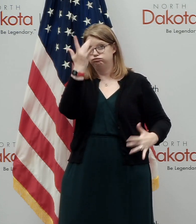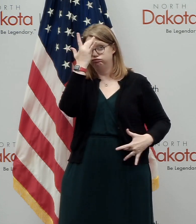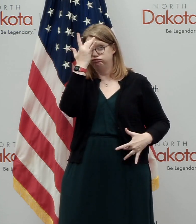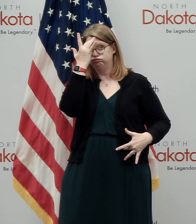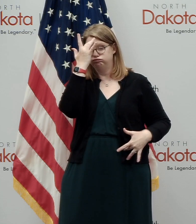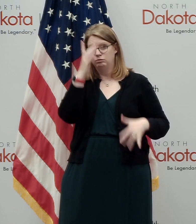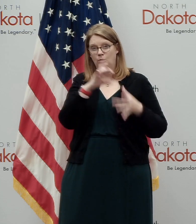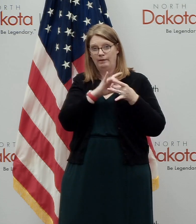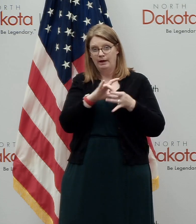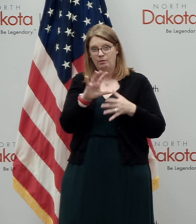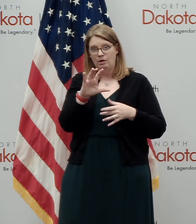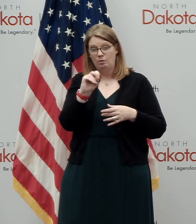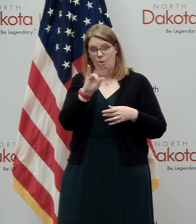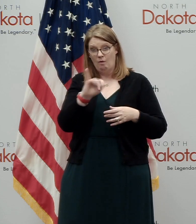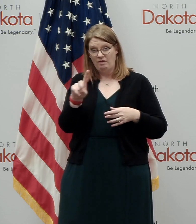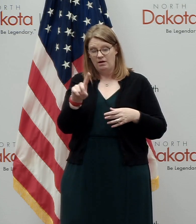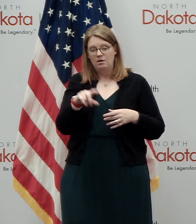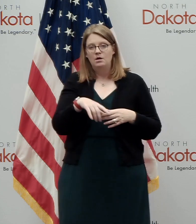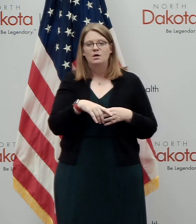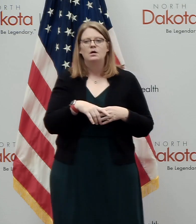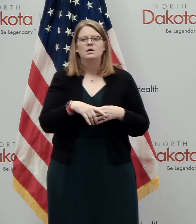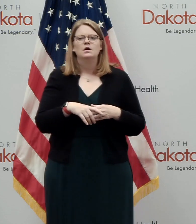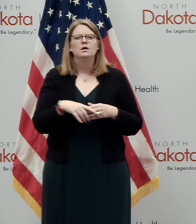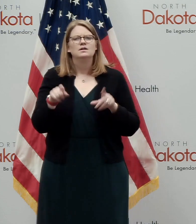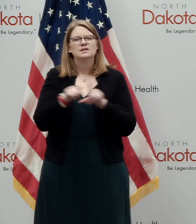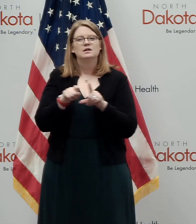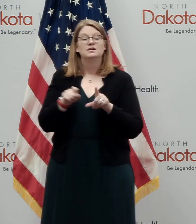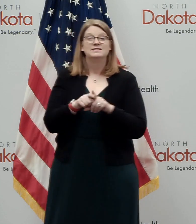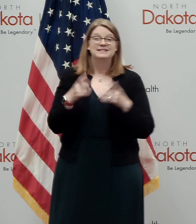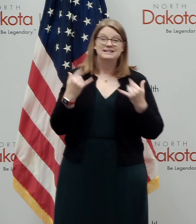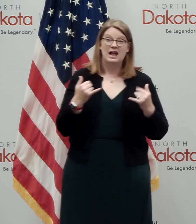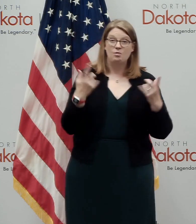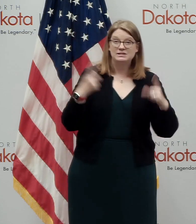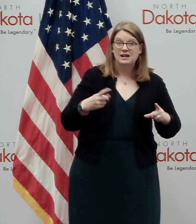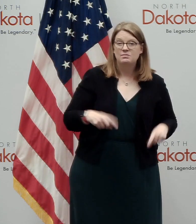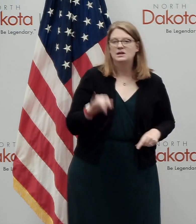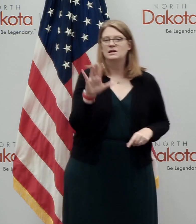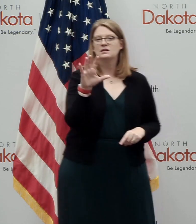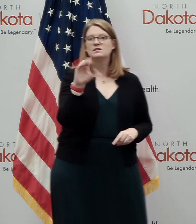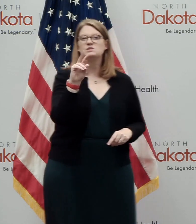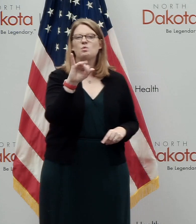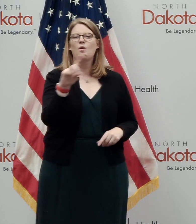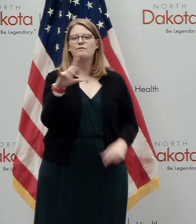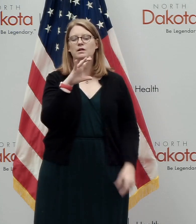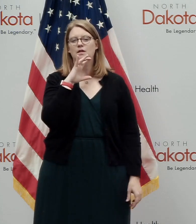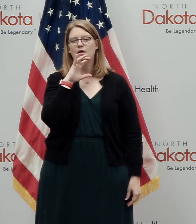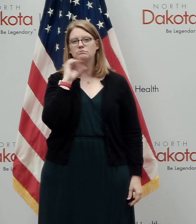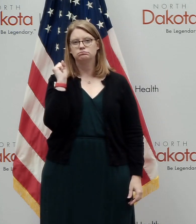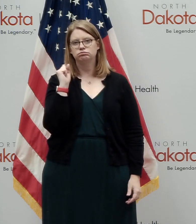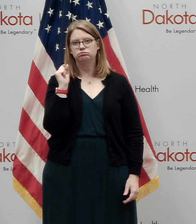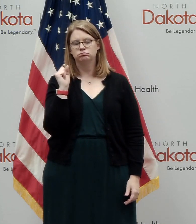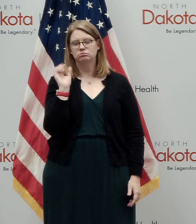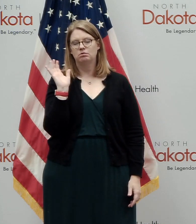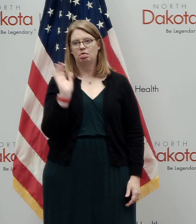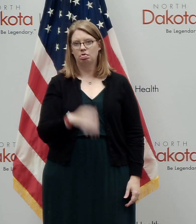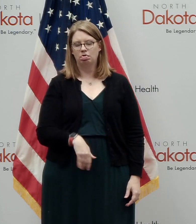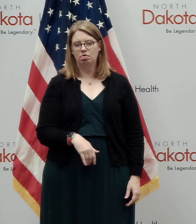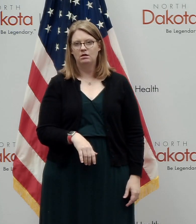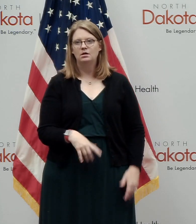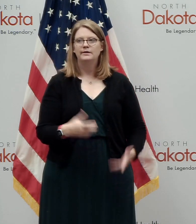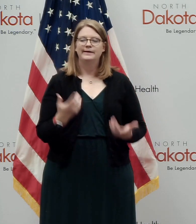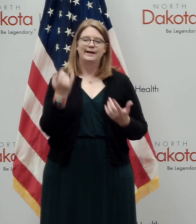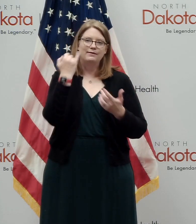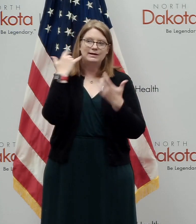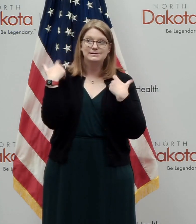COVID. We also know that there's COVID fatigue out there. But again, when we talk about everyone, whether it's healthcare